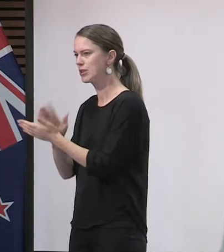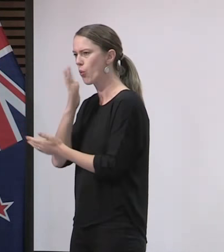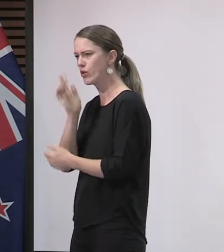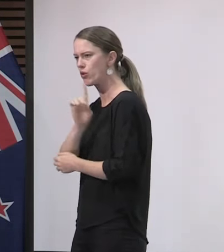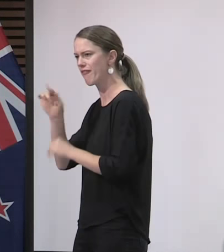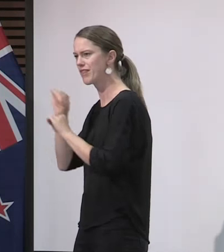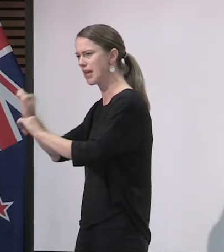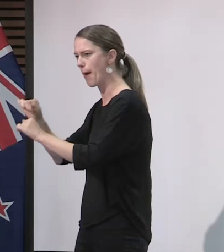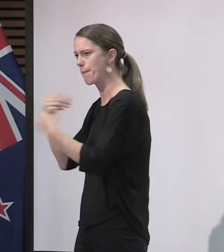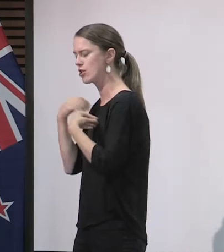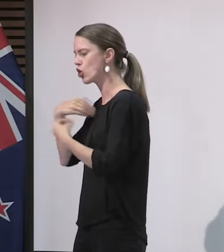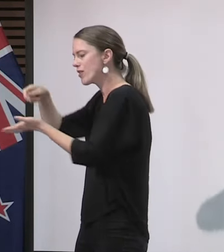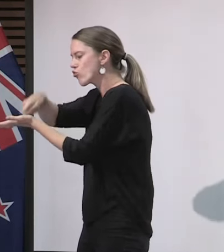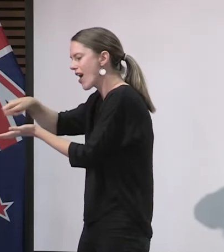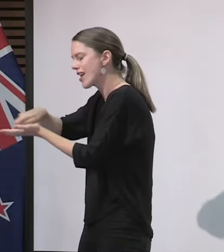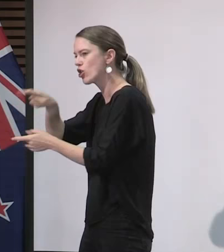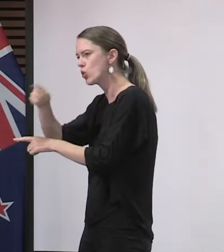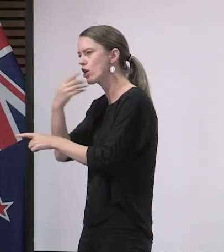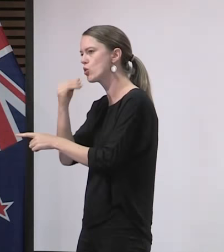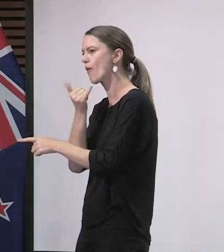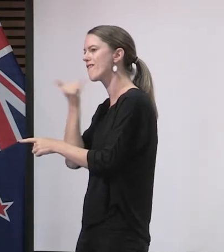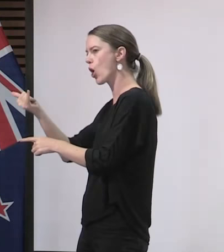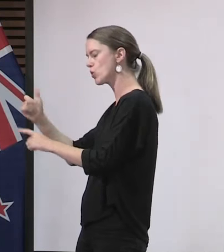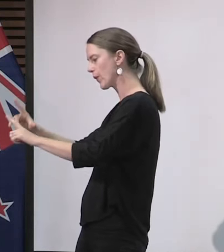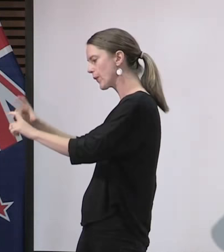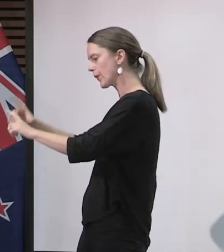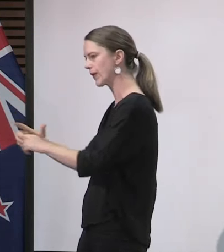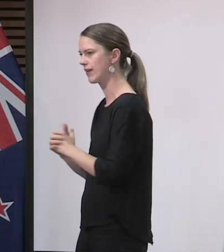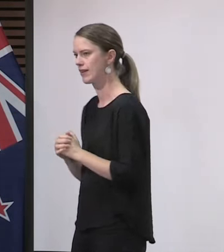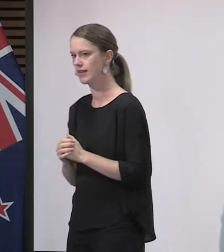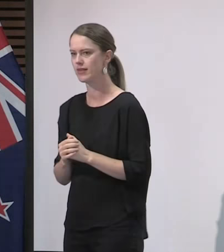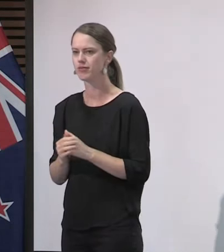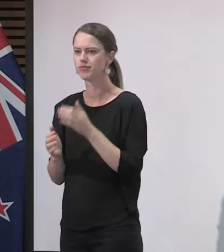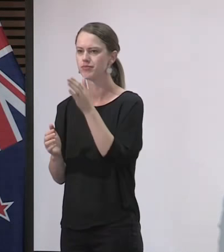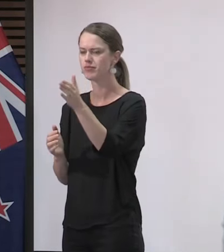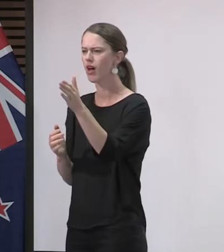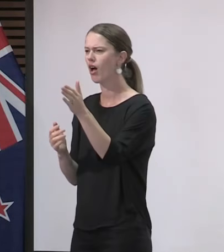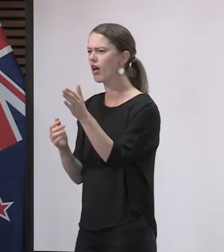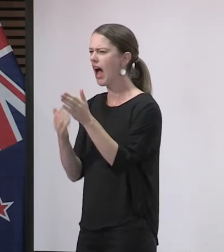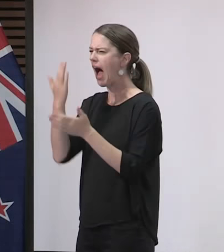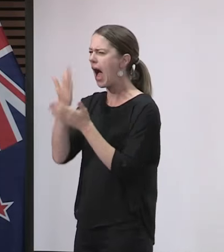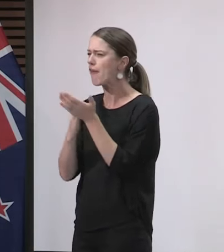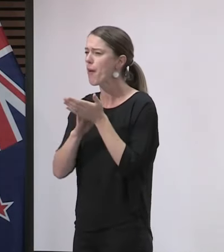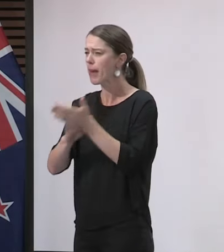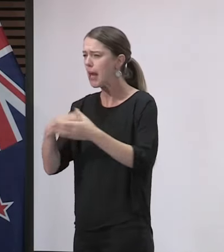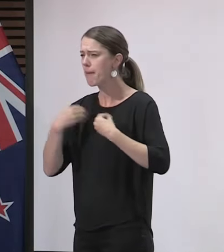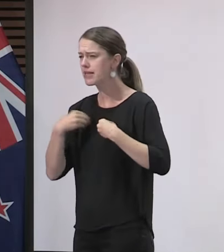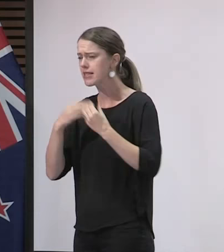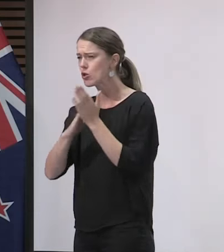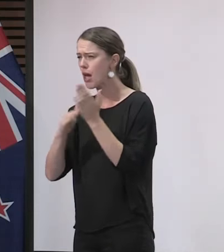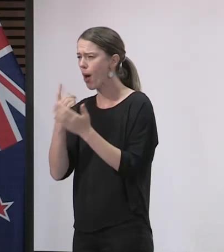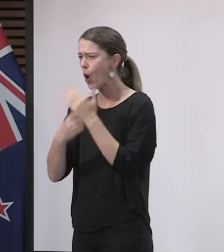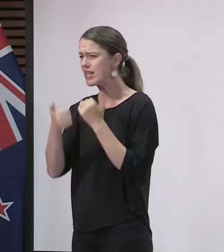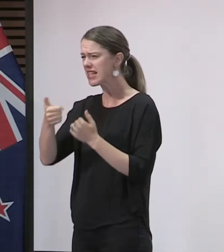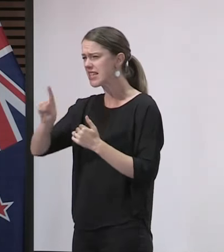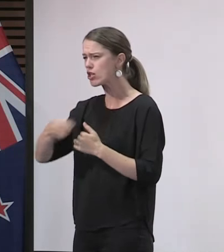There's half a million businesses in New Zealand. Only 6,000 have actually got those QR codes. Are you disappointed by the take